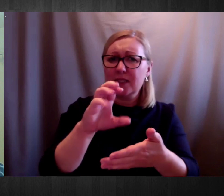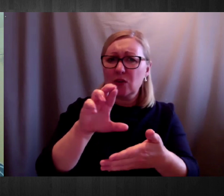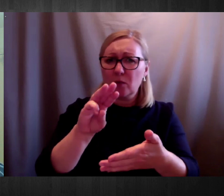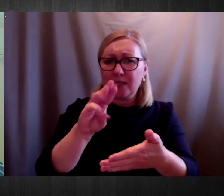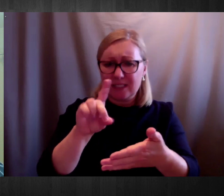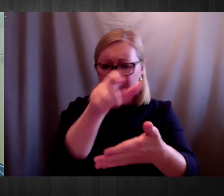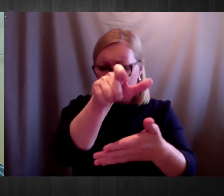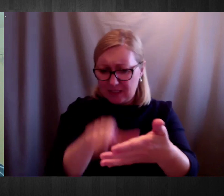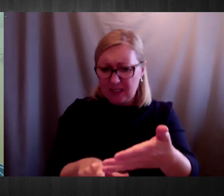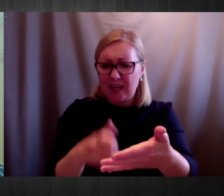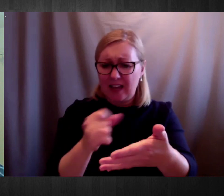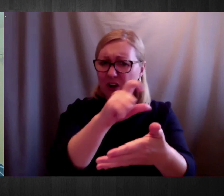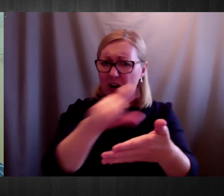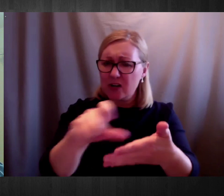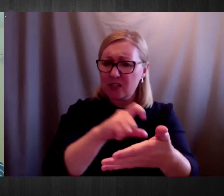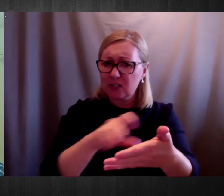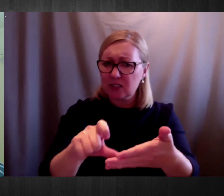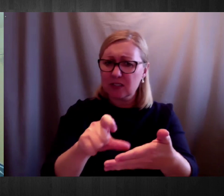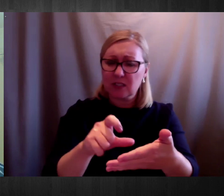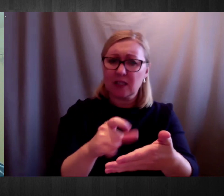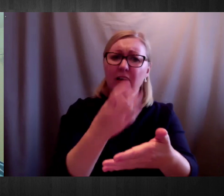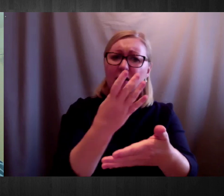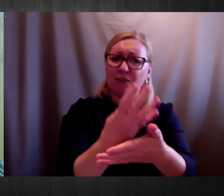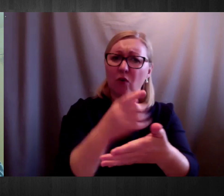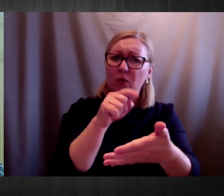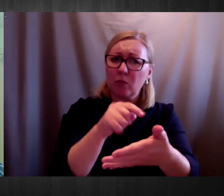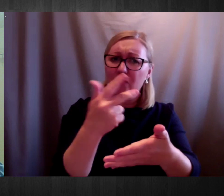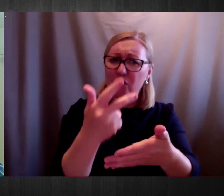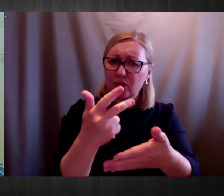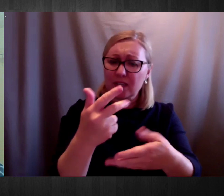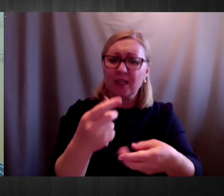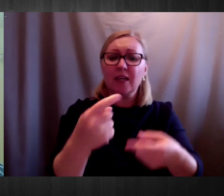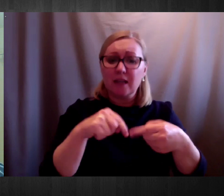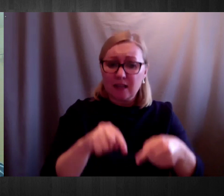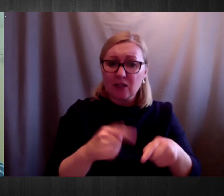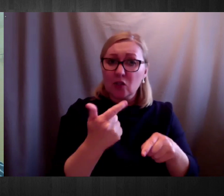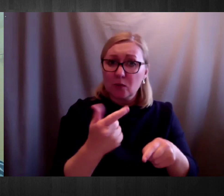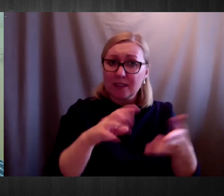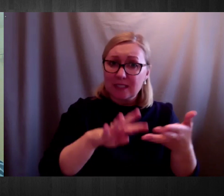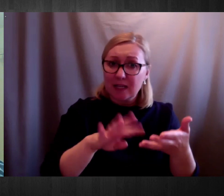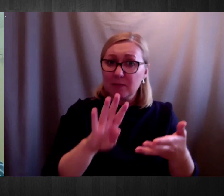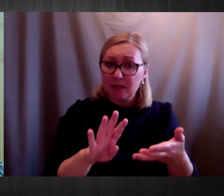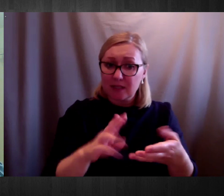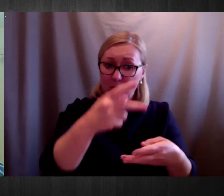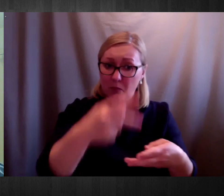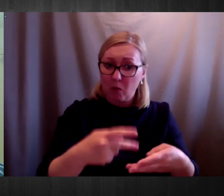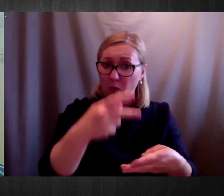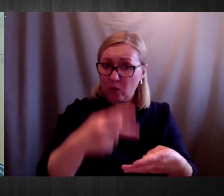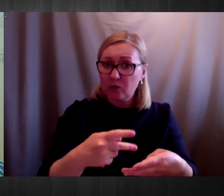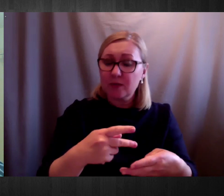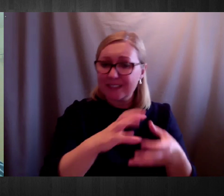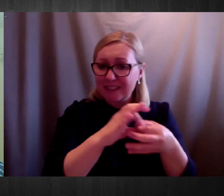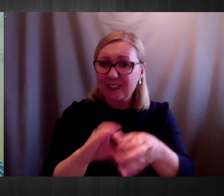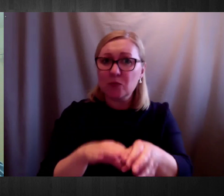or DPOs, Articles 4.3 and 29B. And I suppose it's important to note as well that DPOs are separate